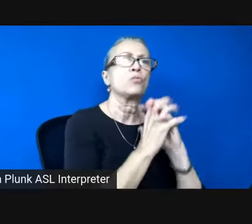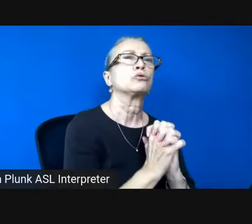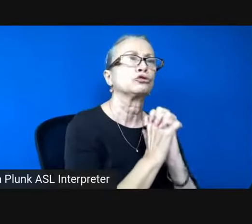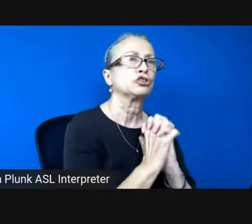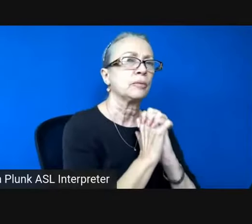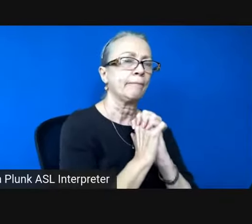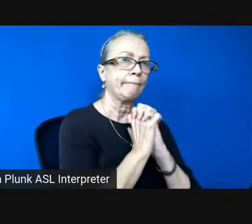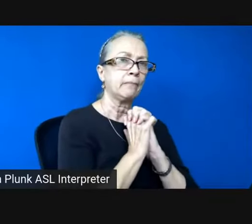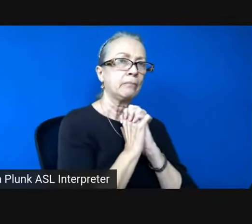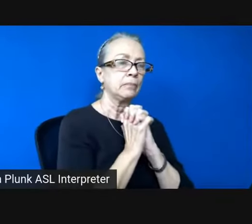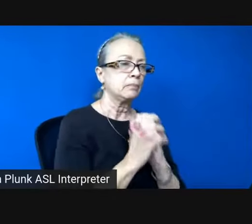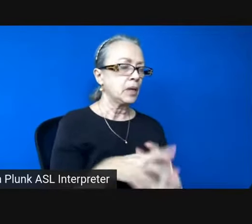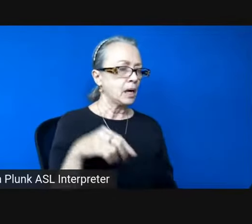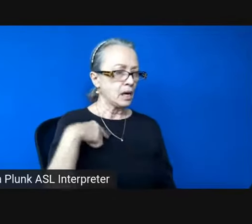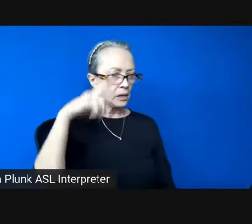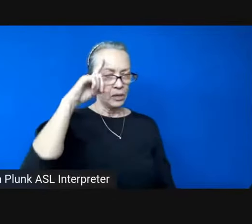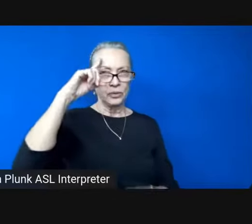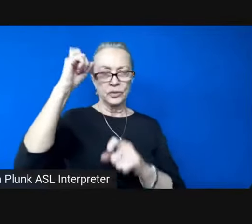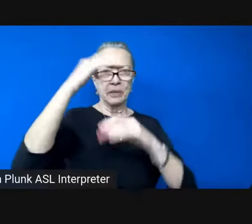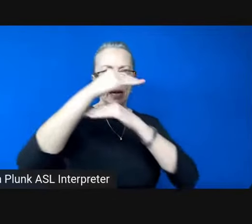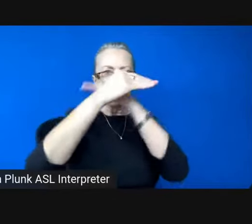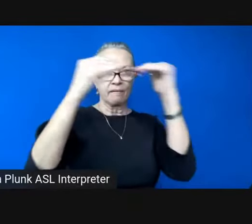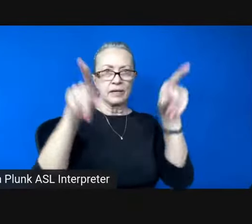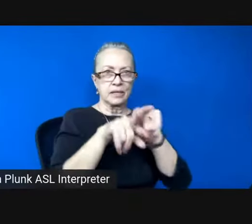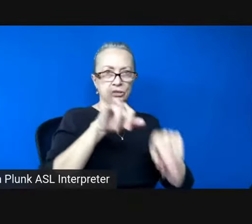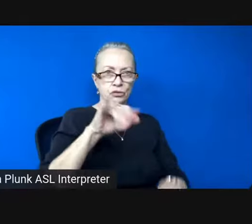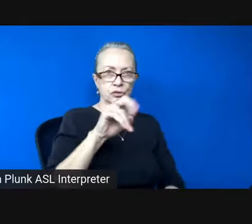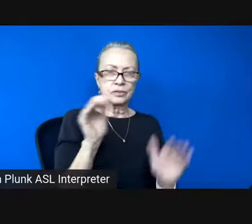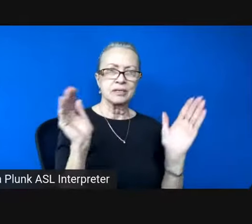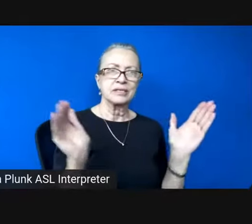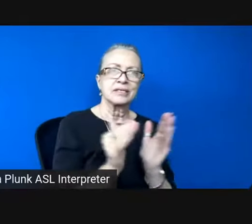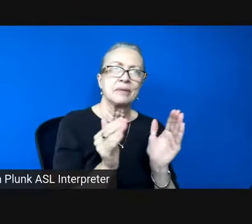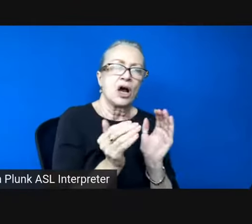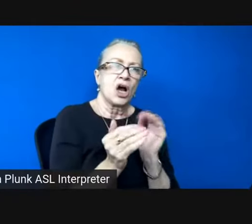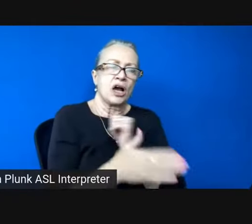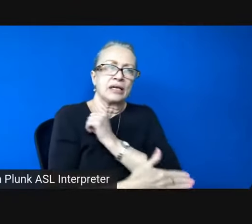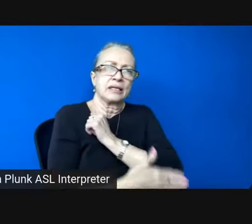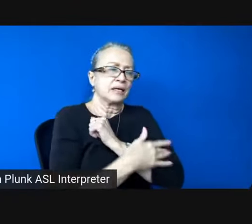drummed heaven a jury small as a county where nobody looked like me